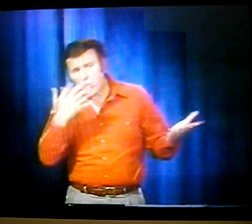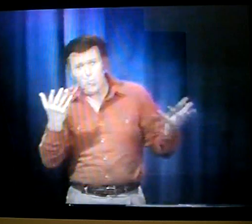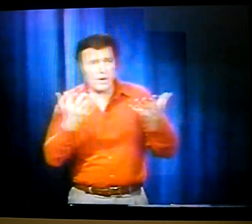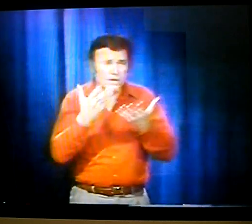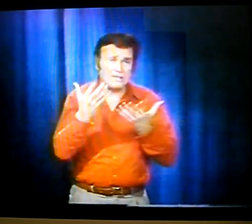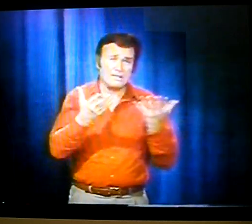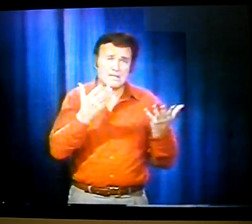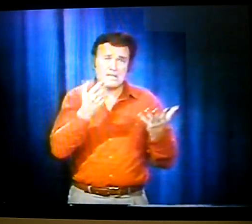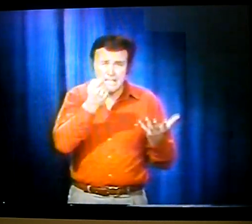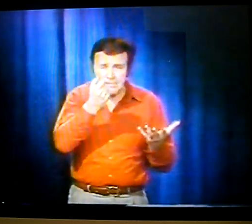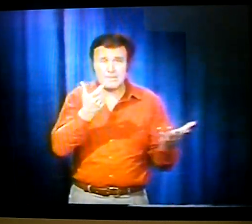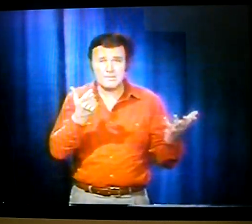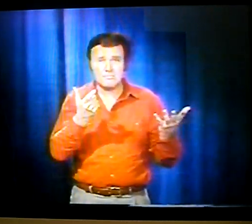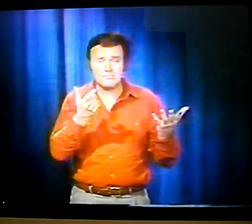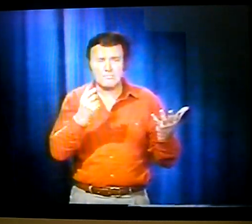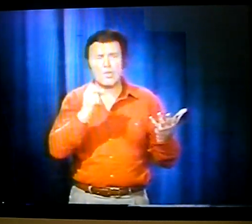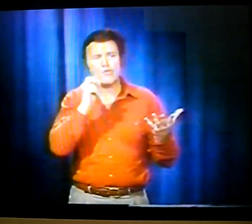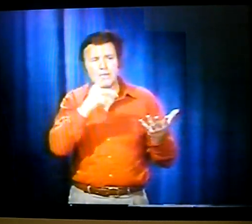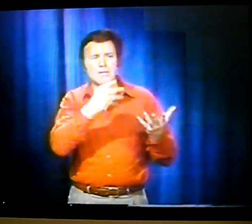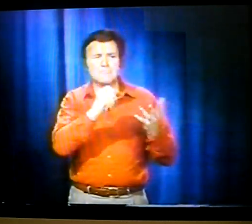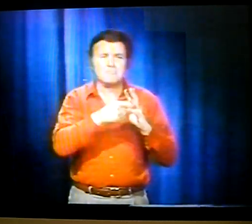Can you read lips, he asked. He said, well, a little bit.